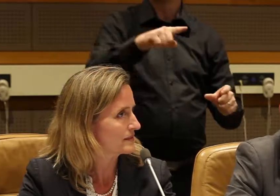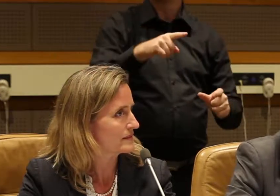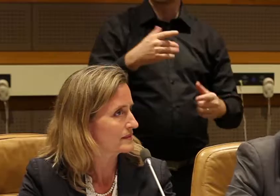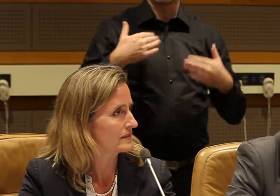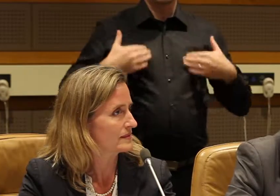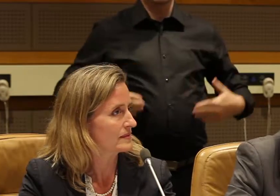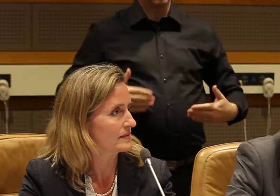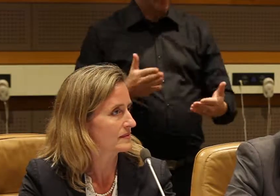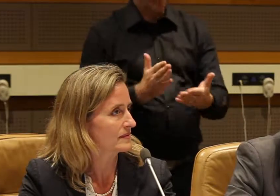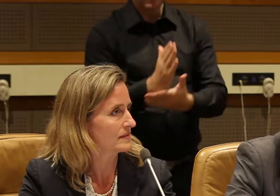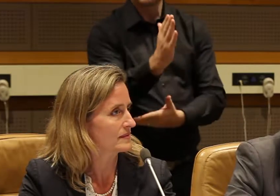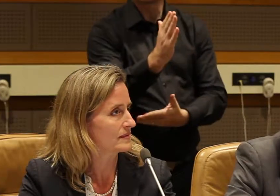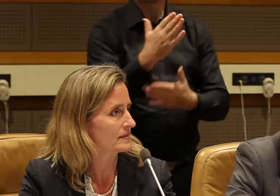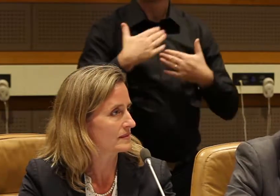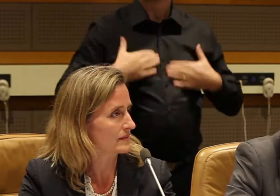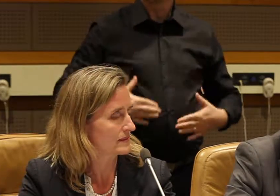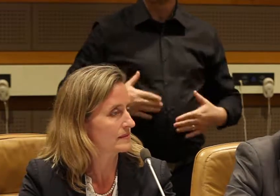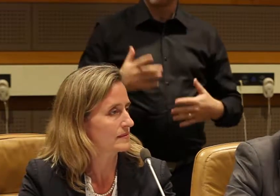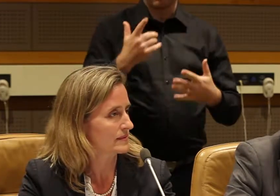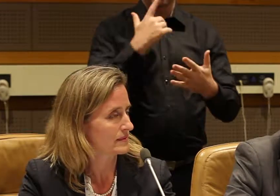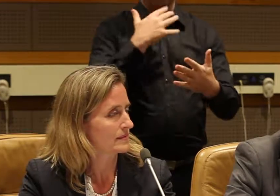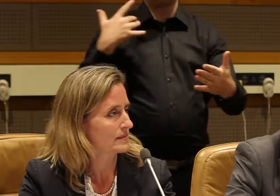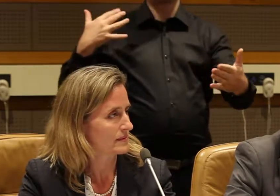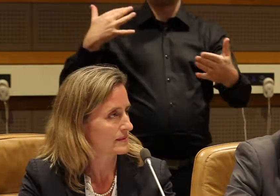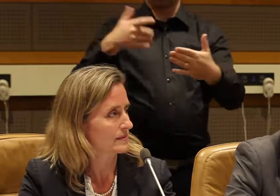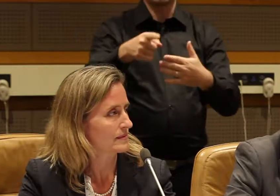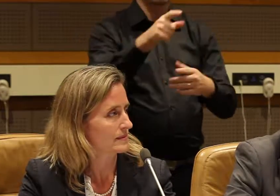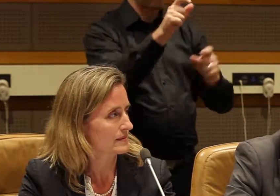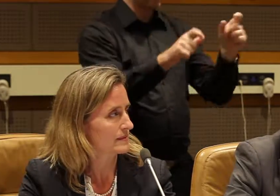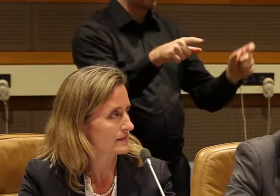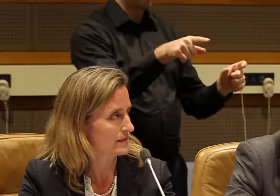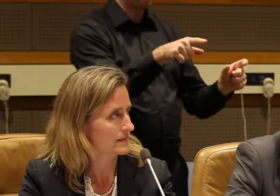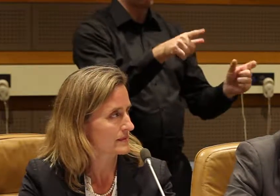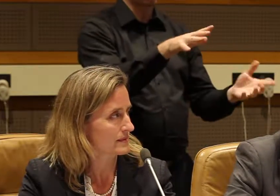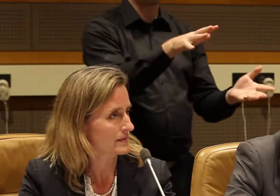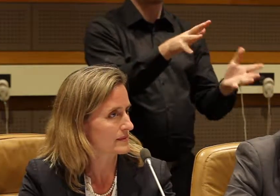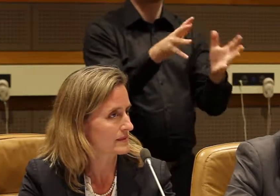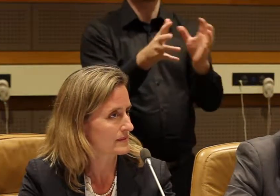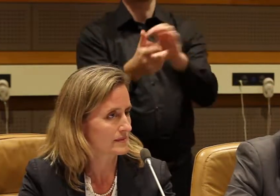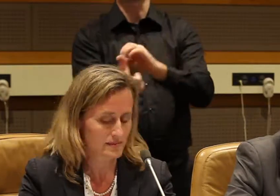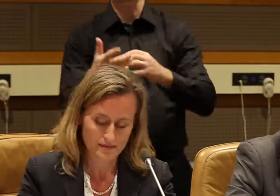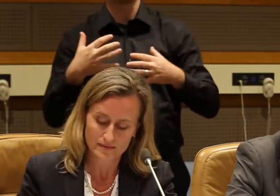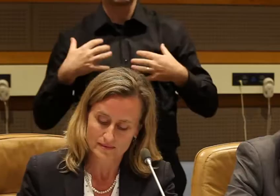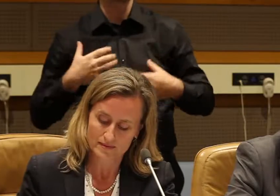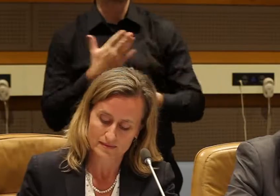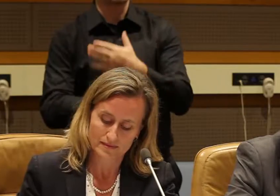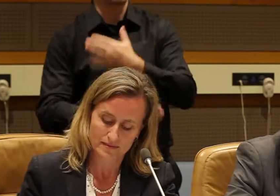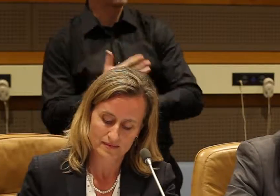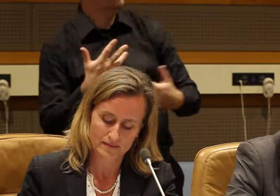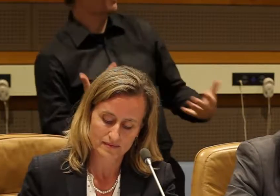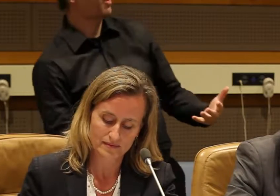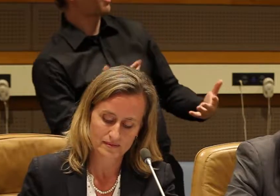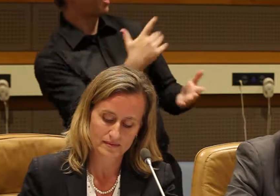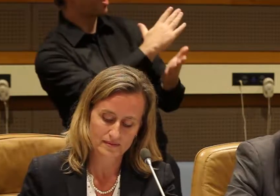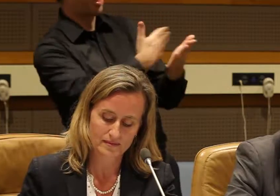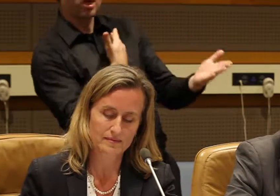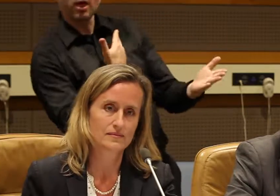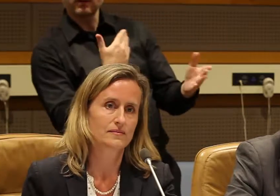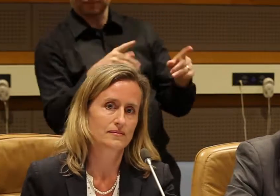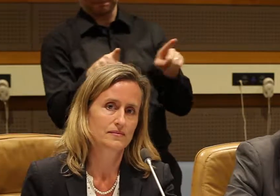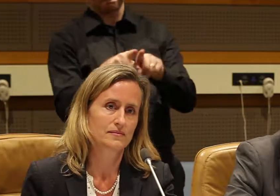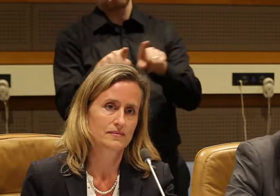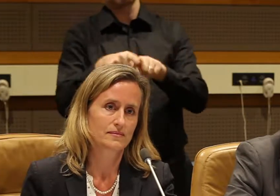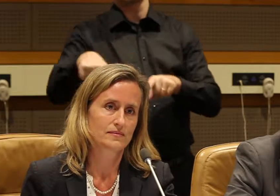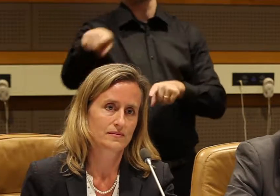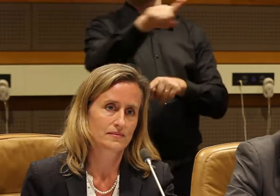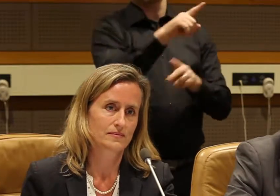disability at some stage in their life. The experience of disability manifests differently for all